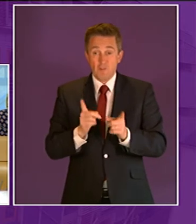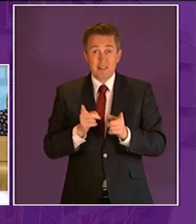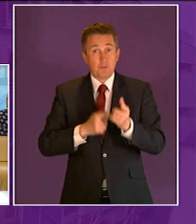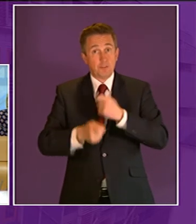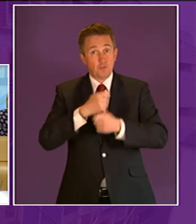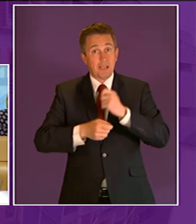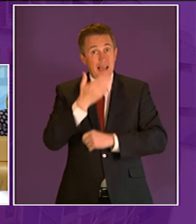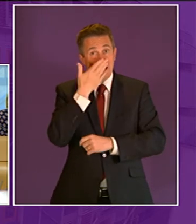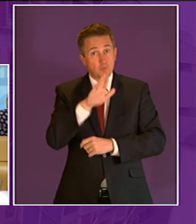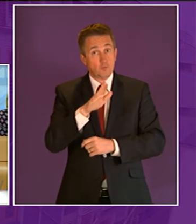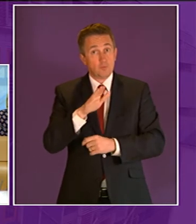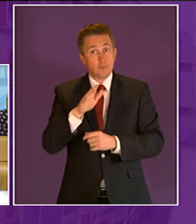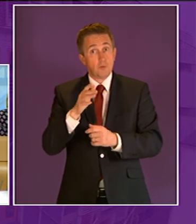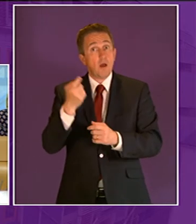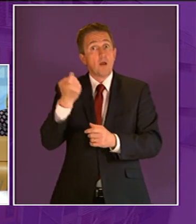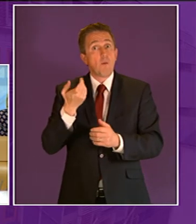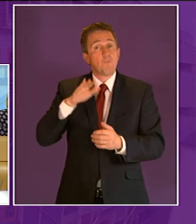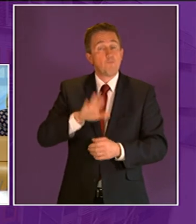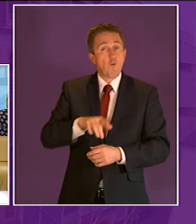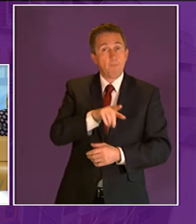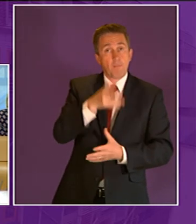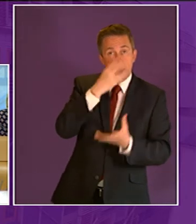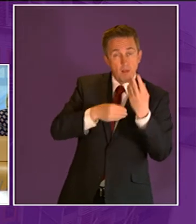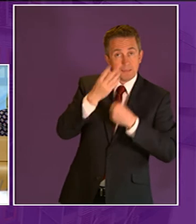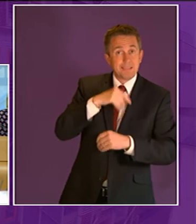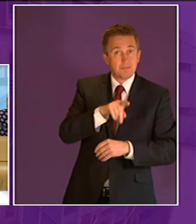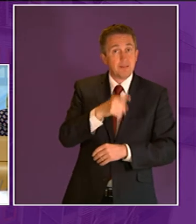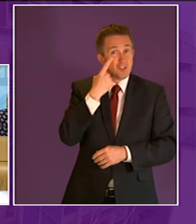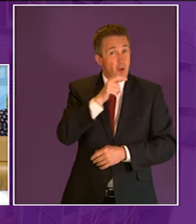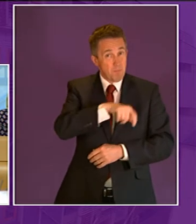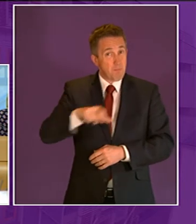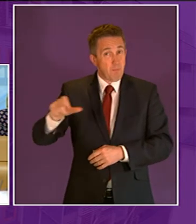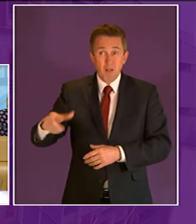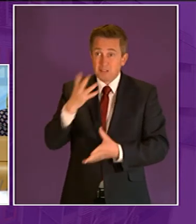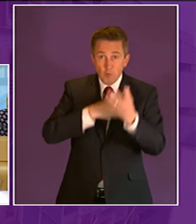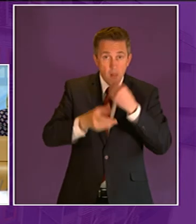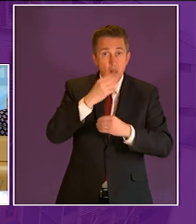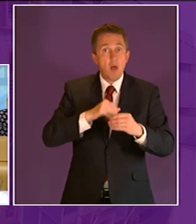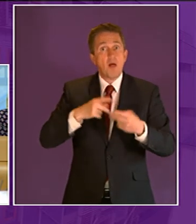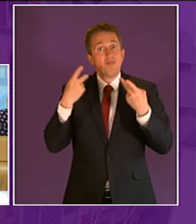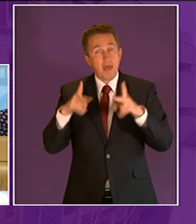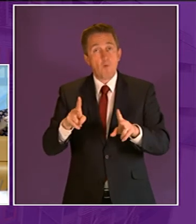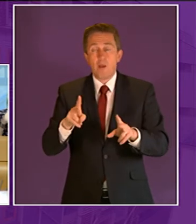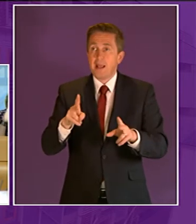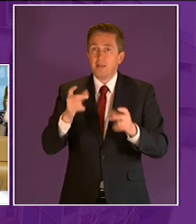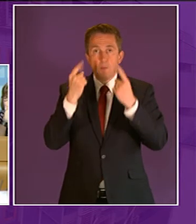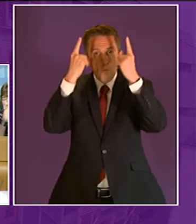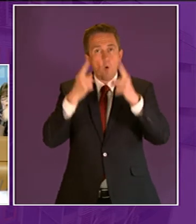stems from a connection to a place and in other words young people will make the effort to love and care for something that they are positively connected to